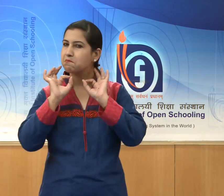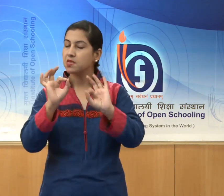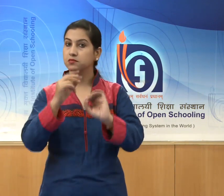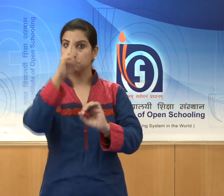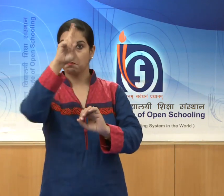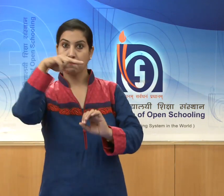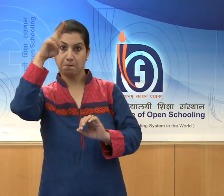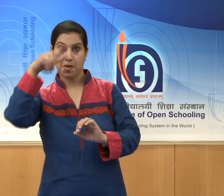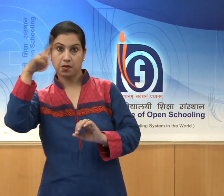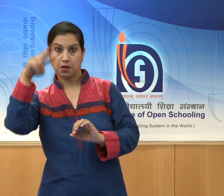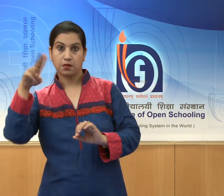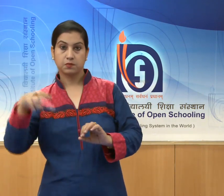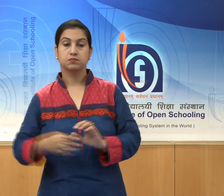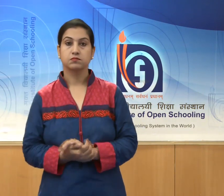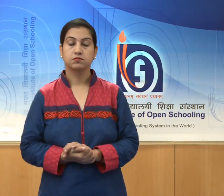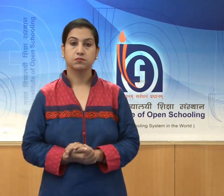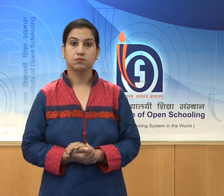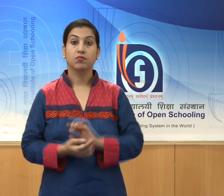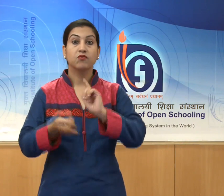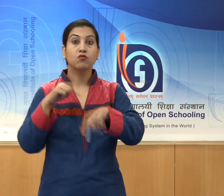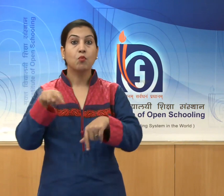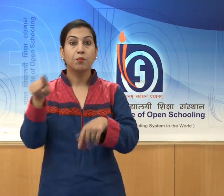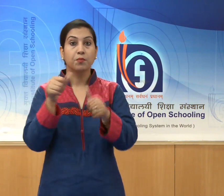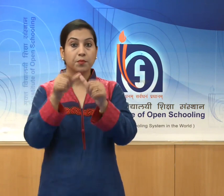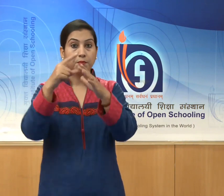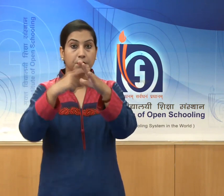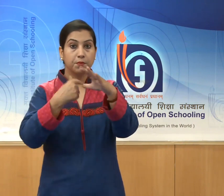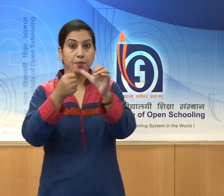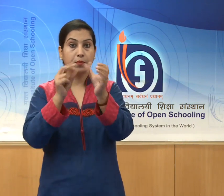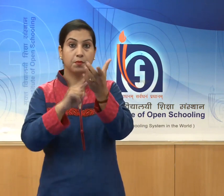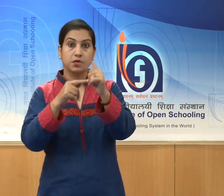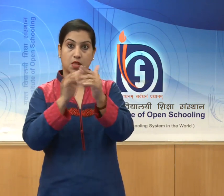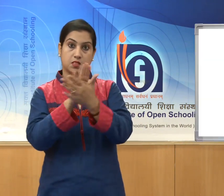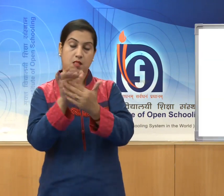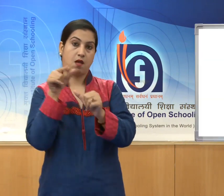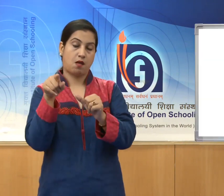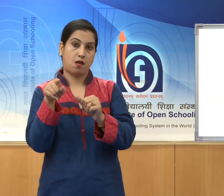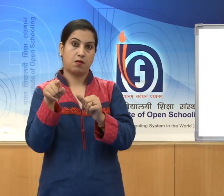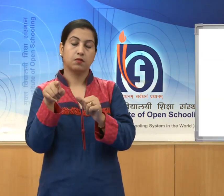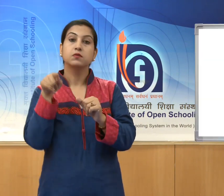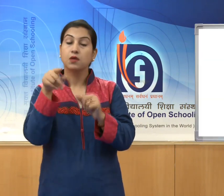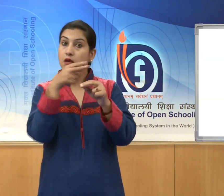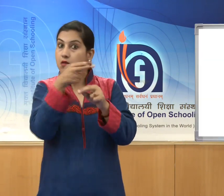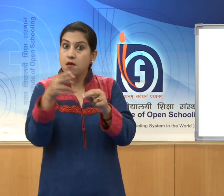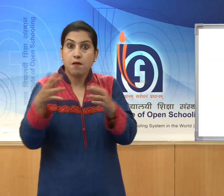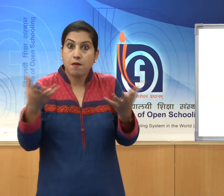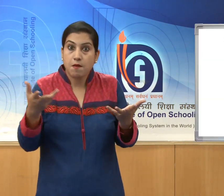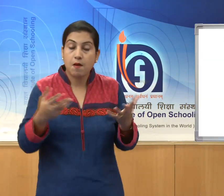of Ajanta, which is titled as